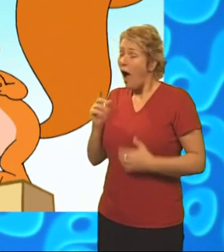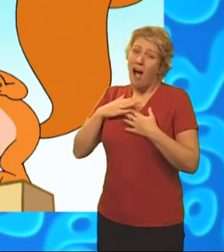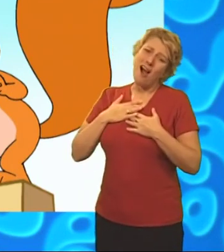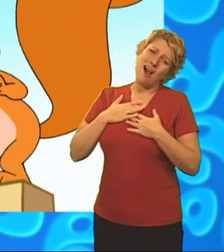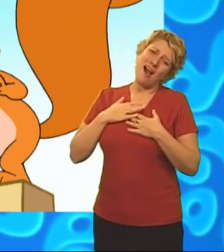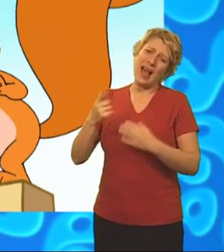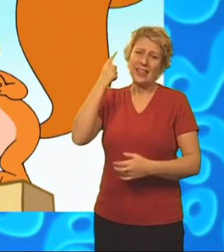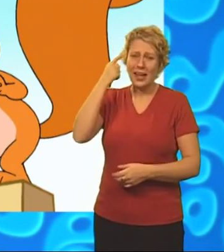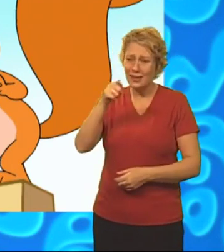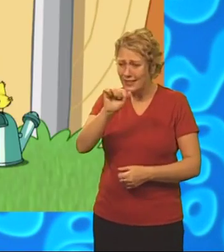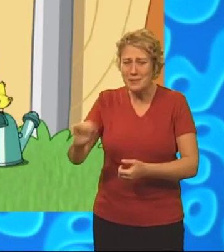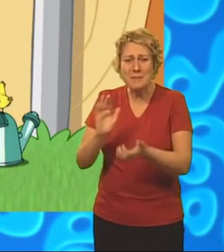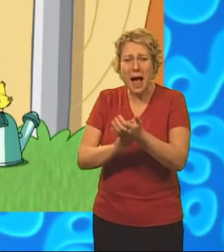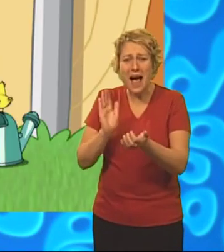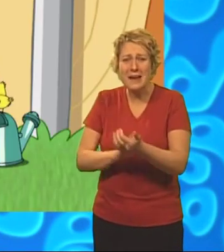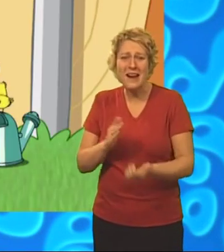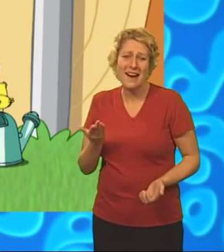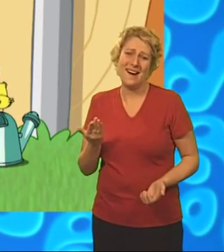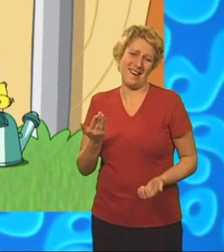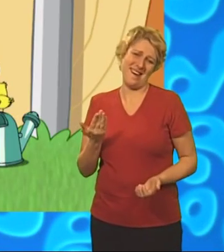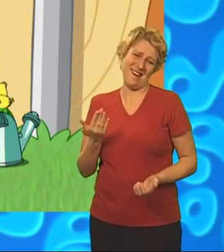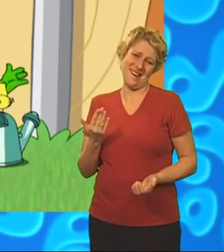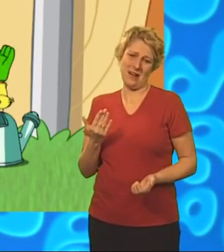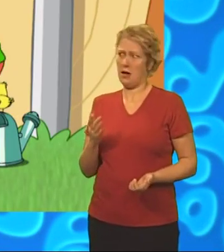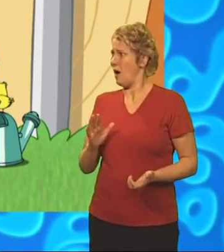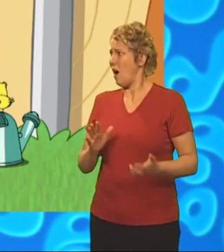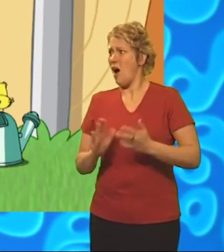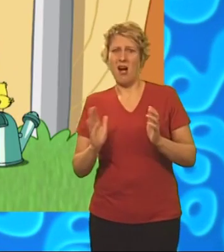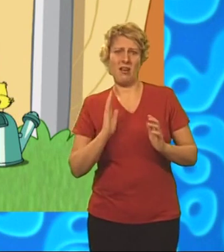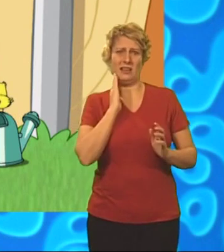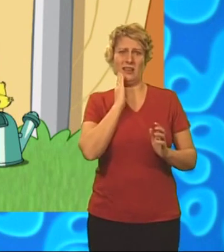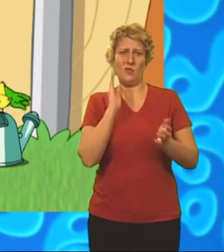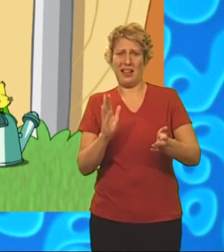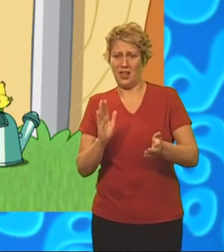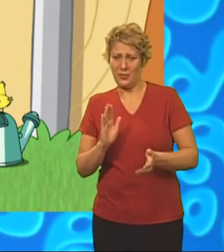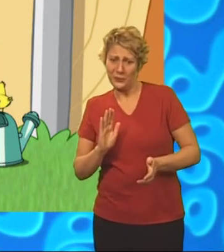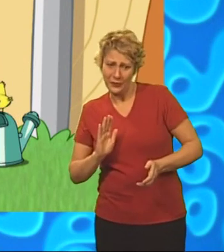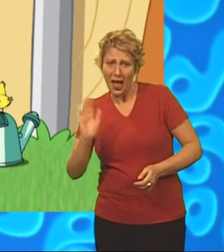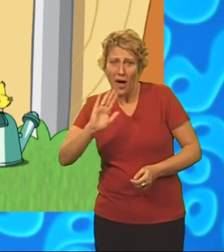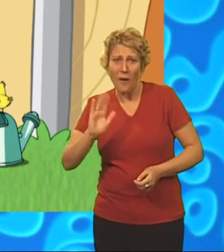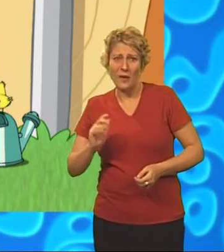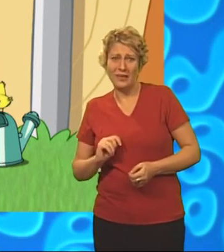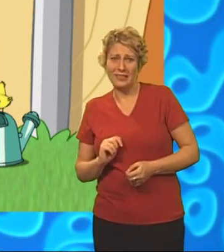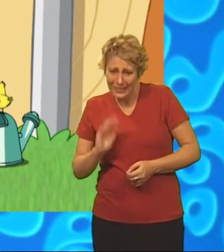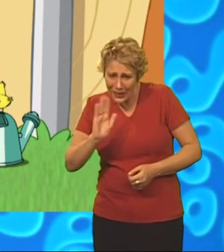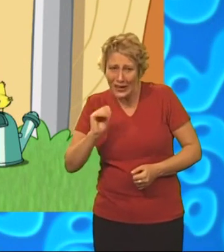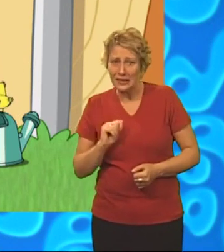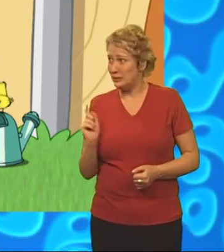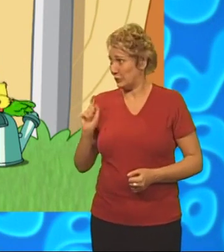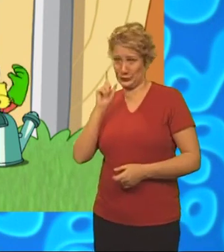He thinks you're his mother. Me? But, I mean... Hello, little fella.